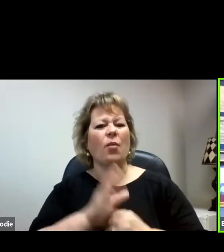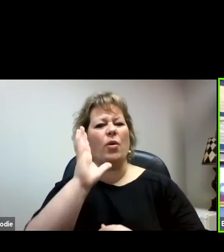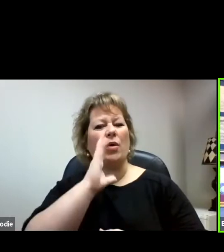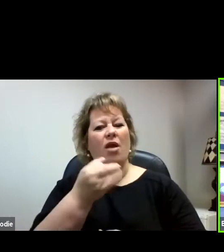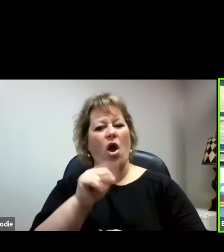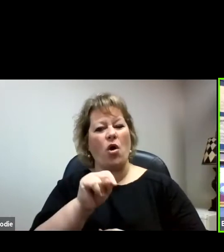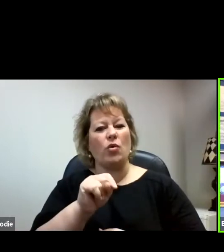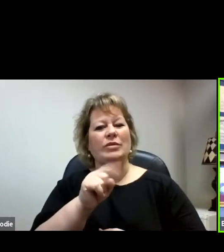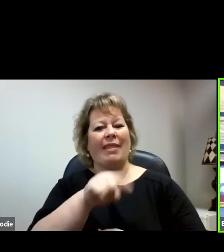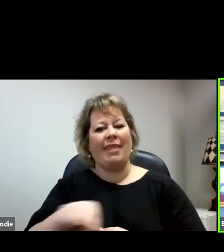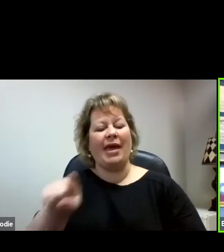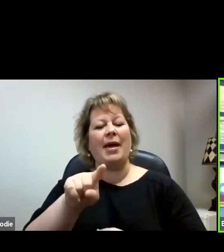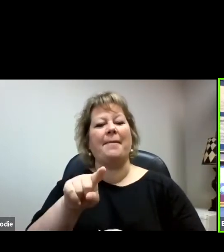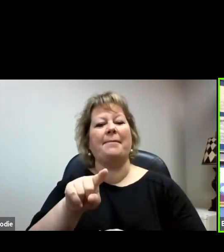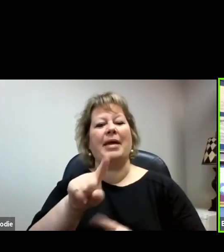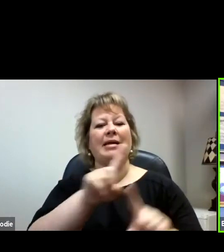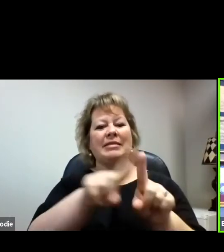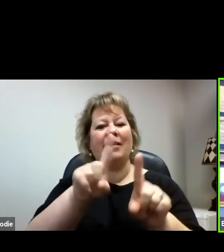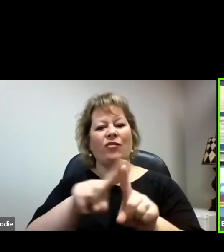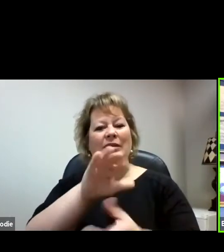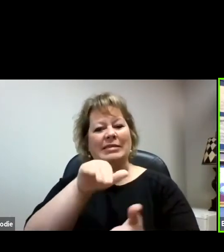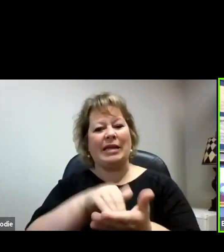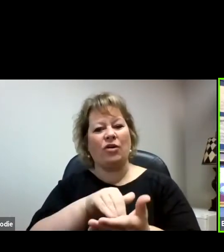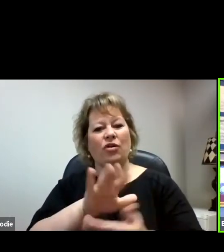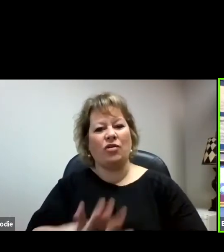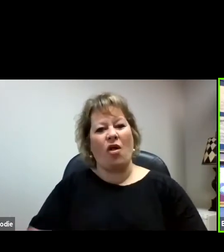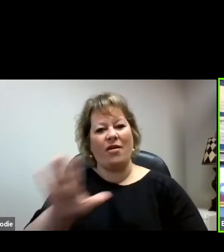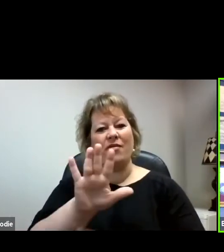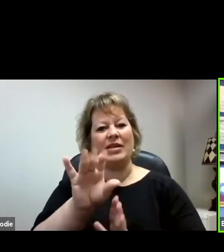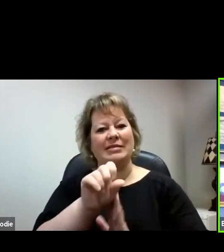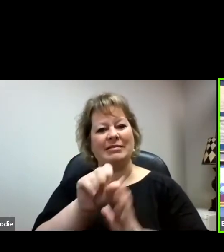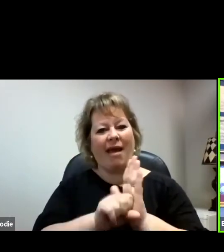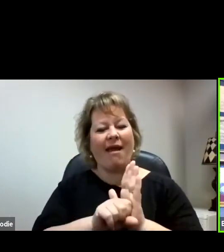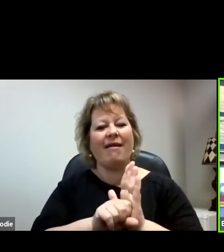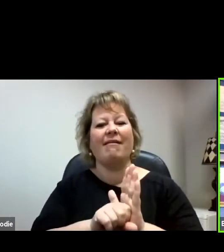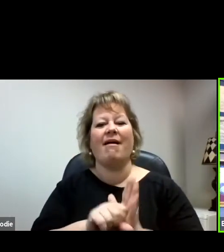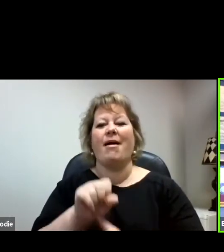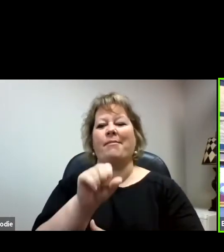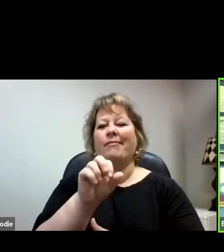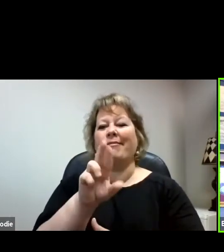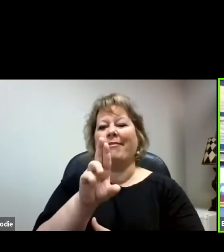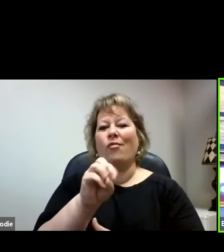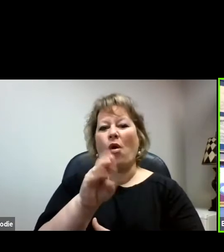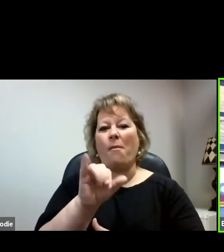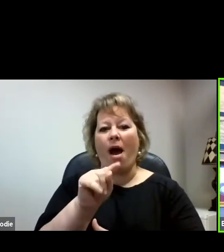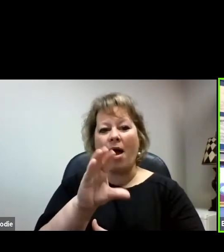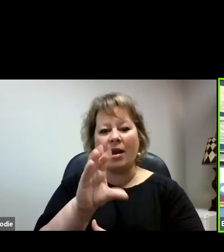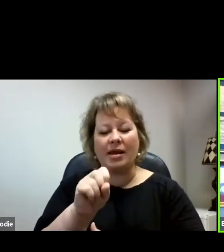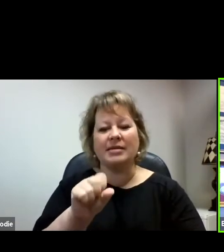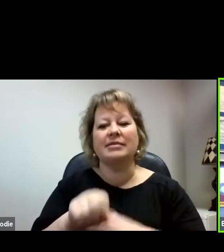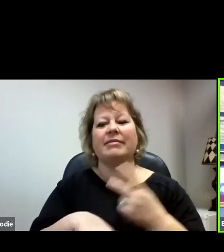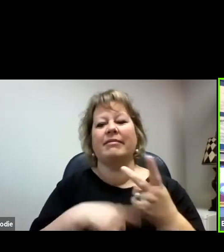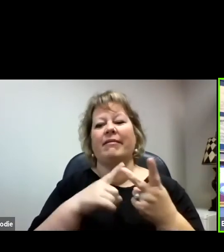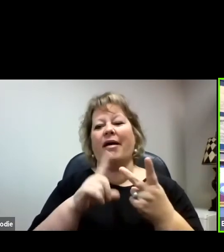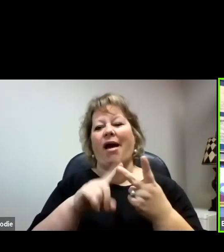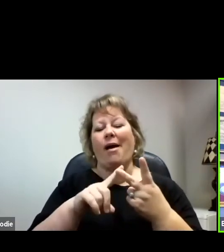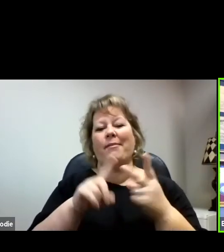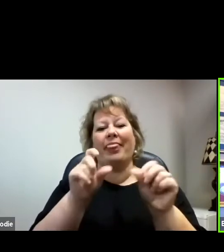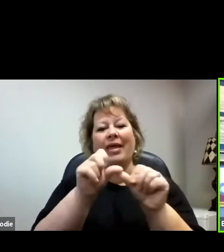the state, the Robot Technology Park, the Maritime Training Center, the Alabama Workforce Training Center in Birmingham,